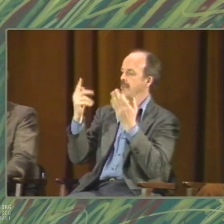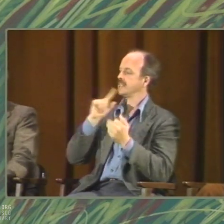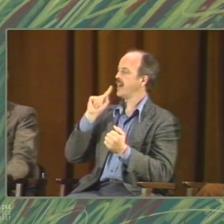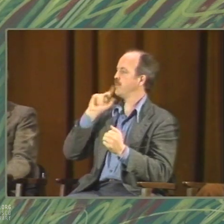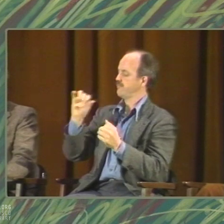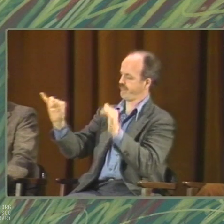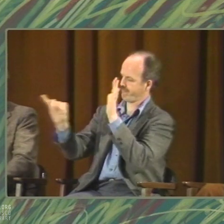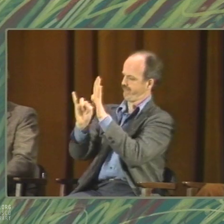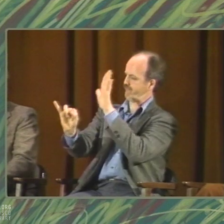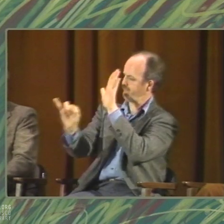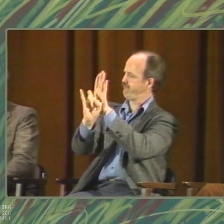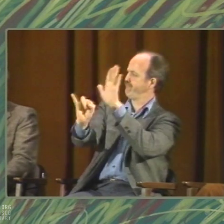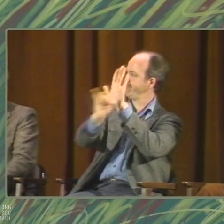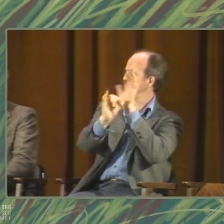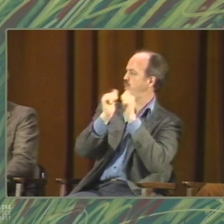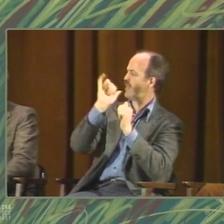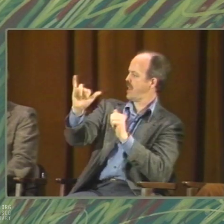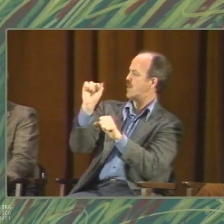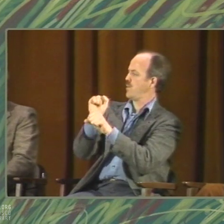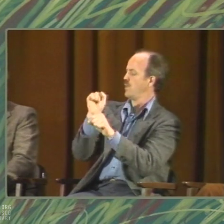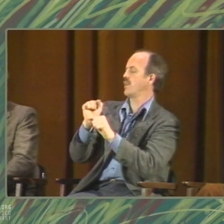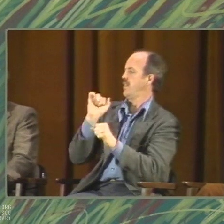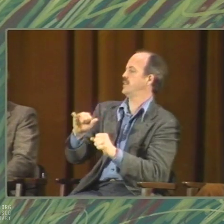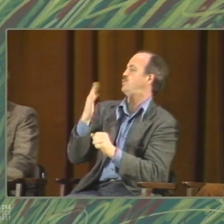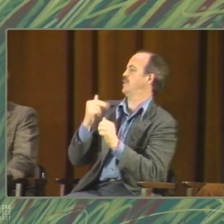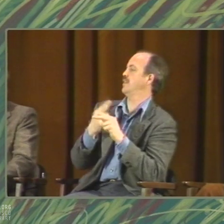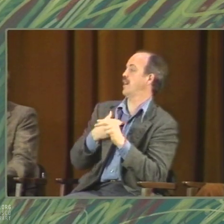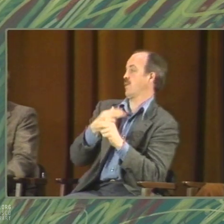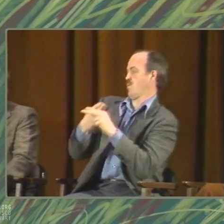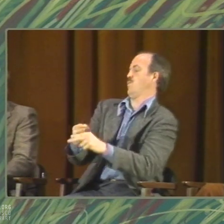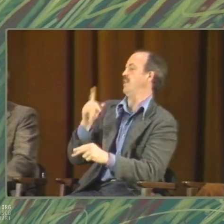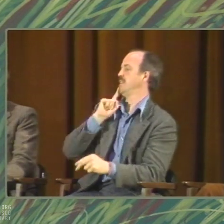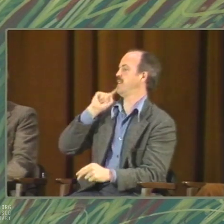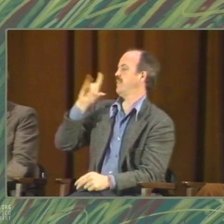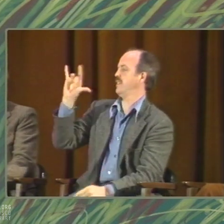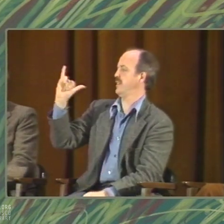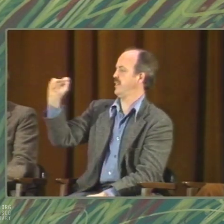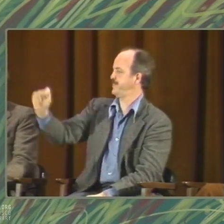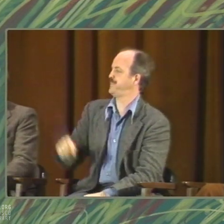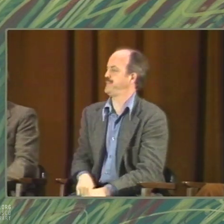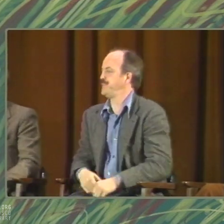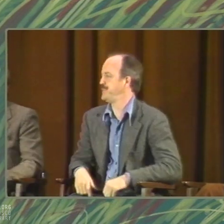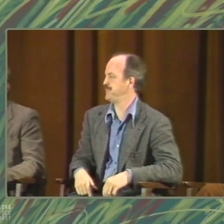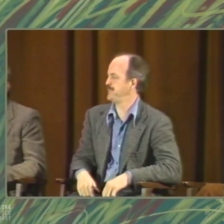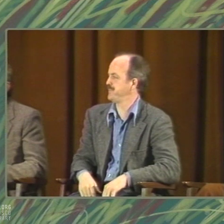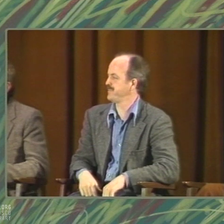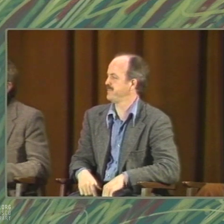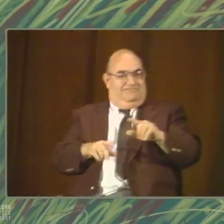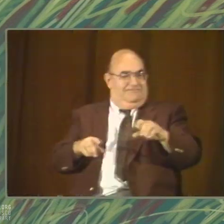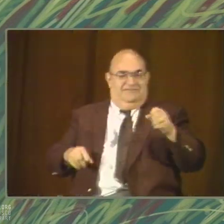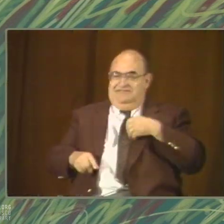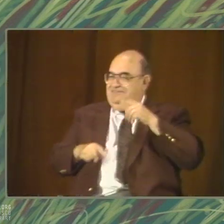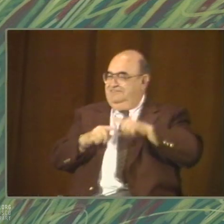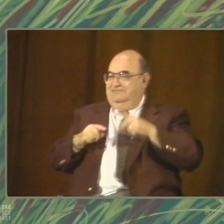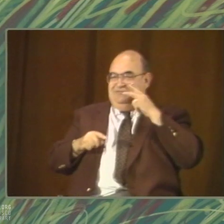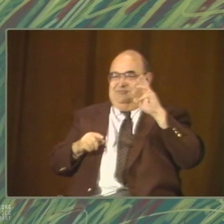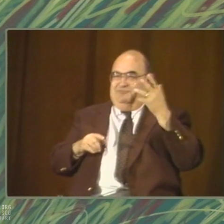community itself must decide what it is. Deaf literature must reflect a sensitivity to the deaf experience. Creative